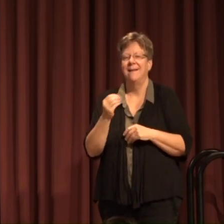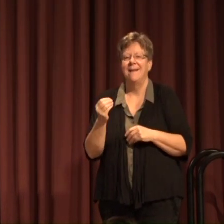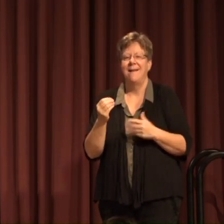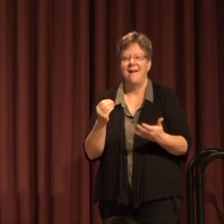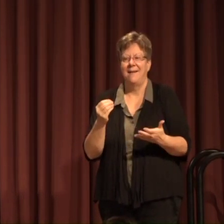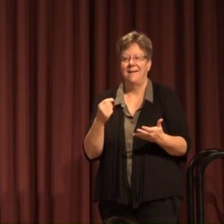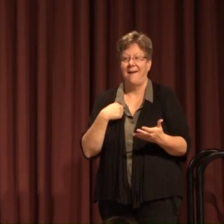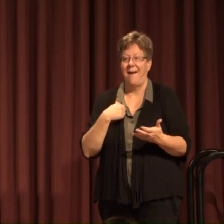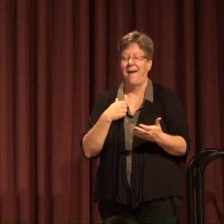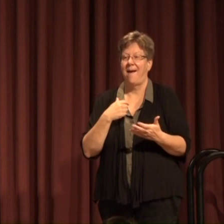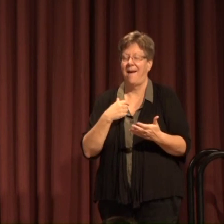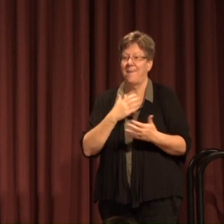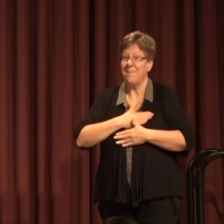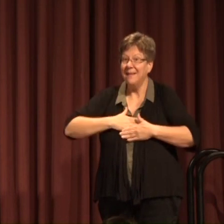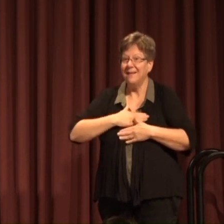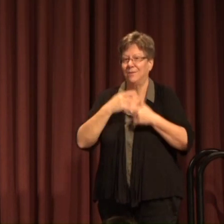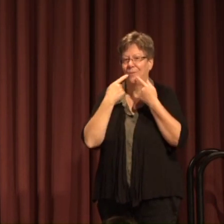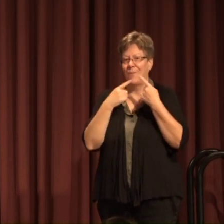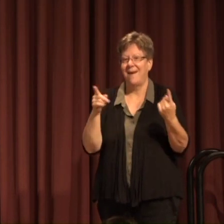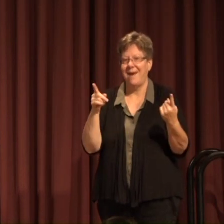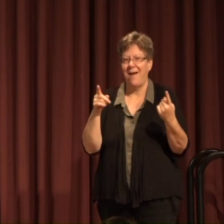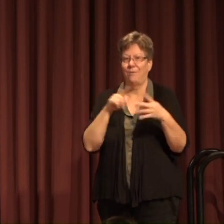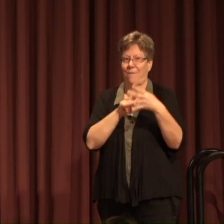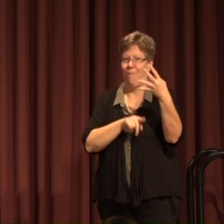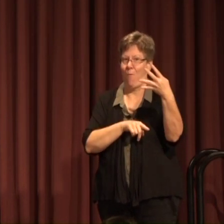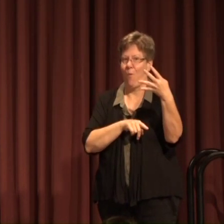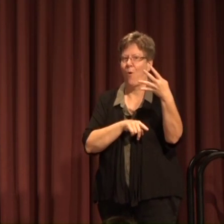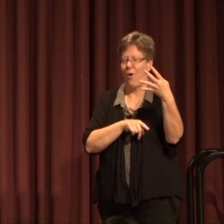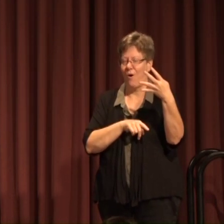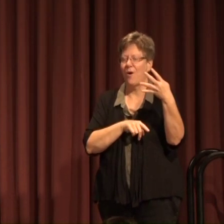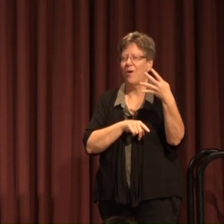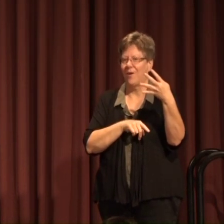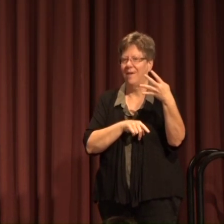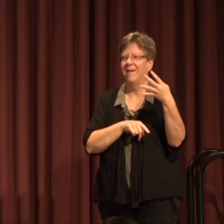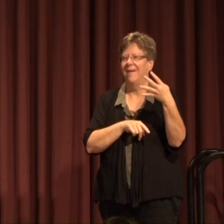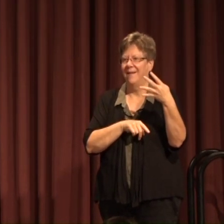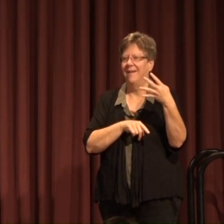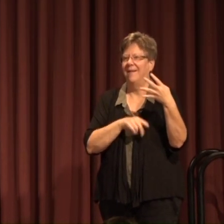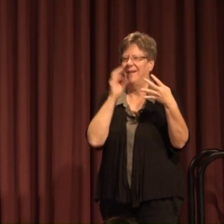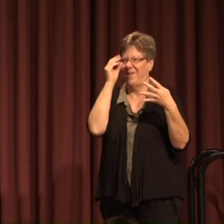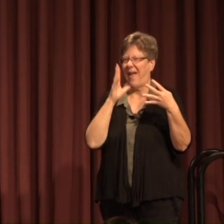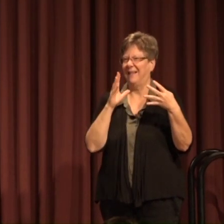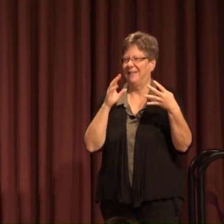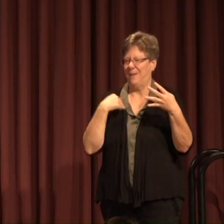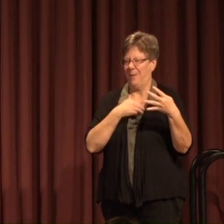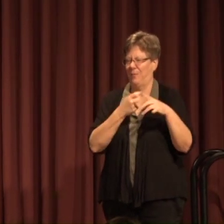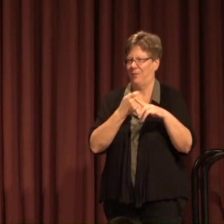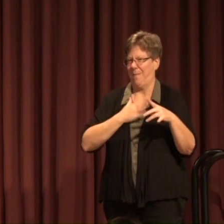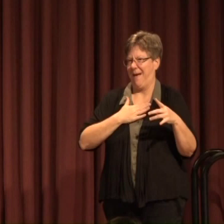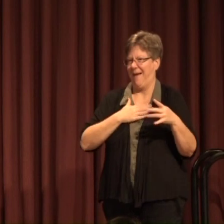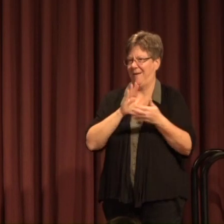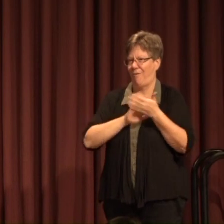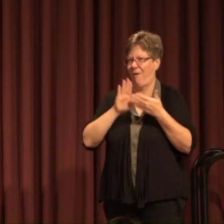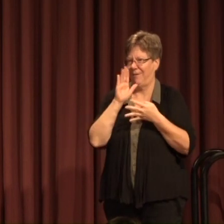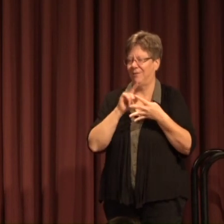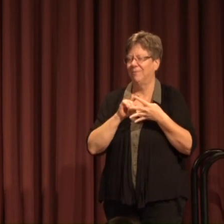I'm pleased to announce four very deserving faculty members from my college